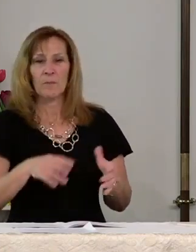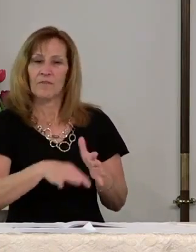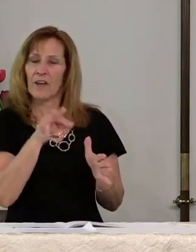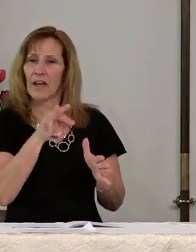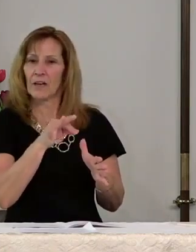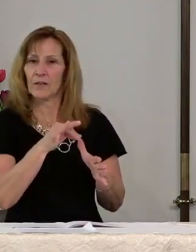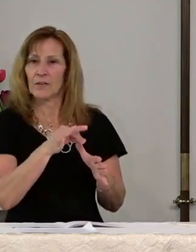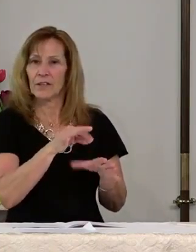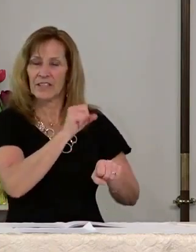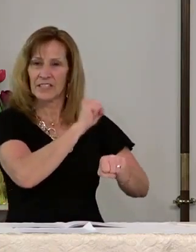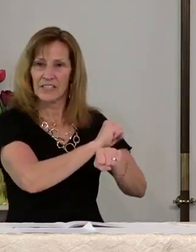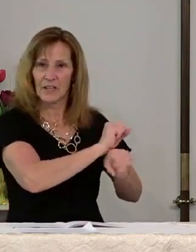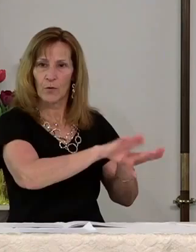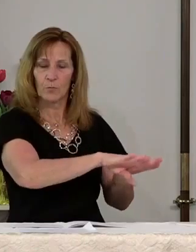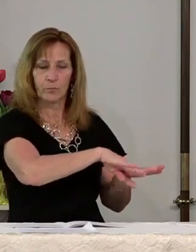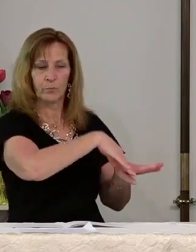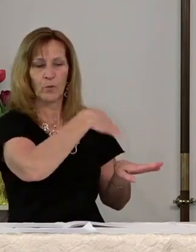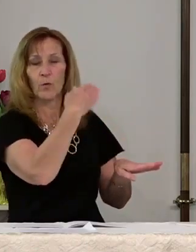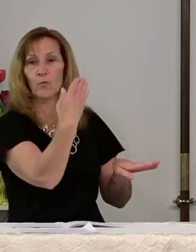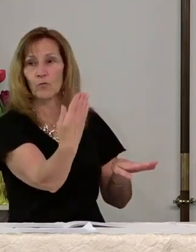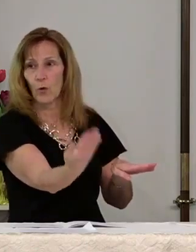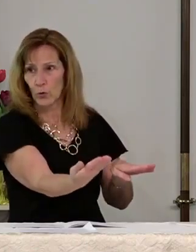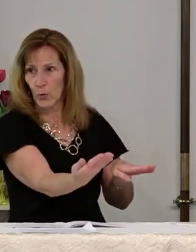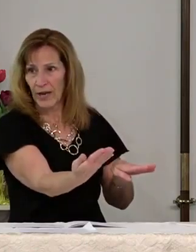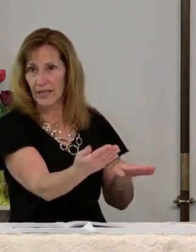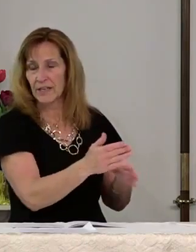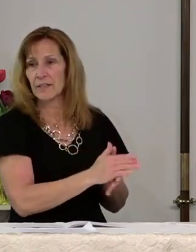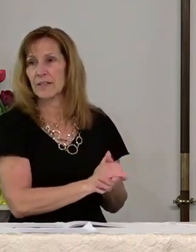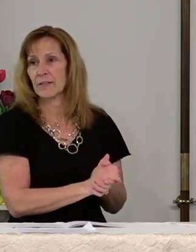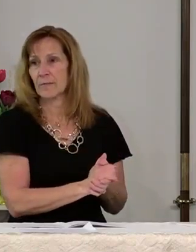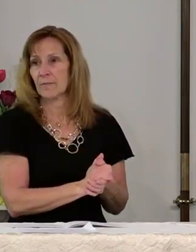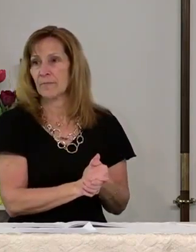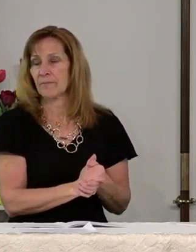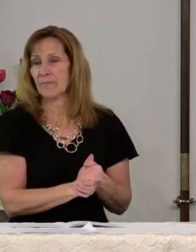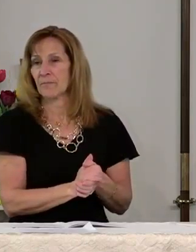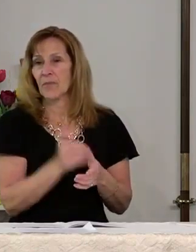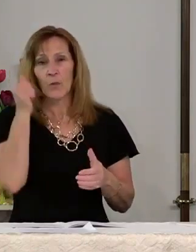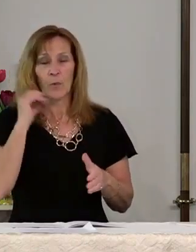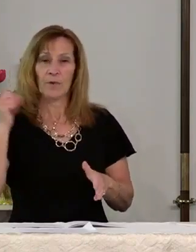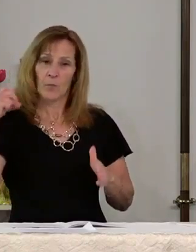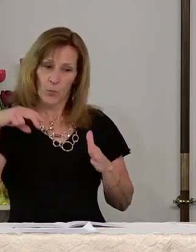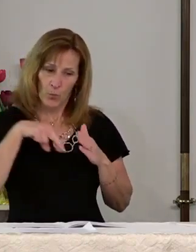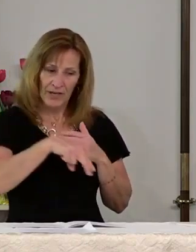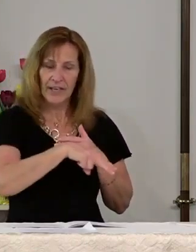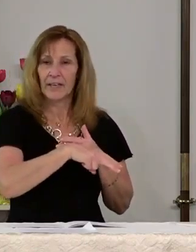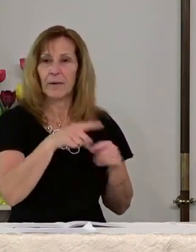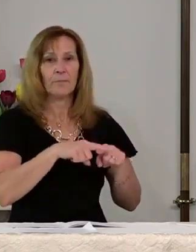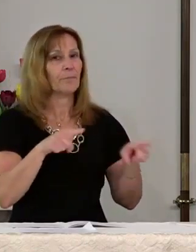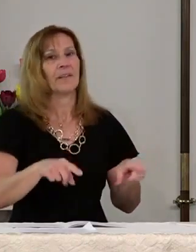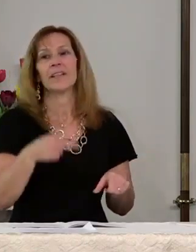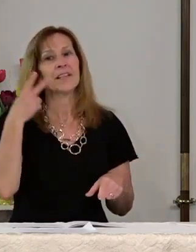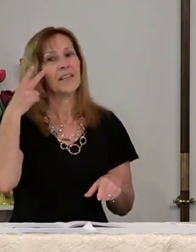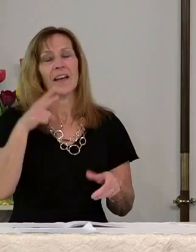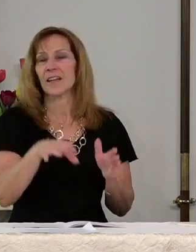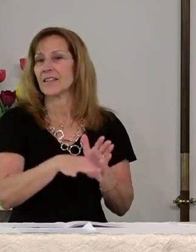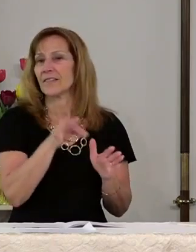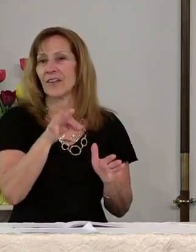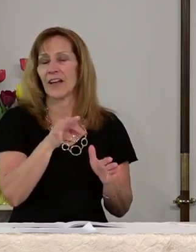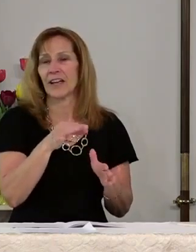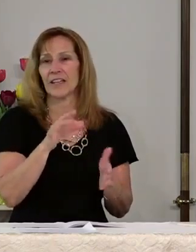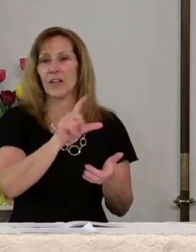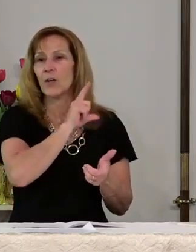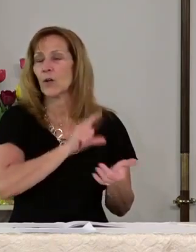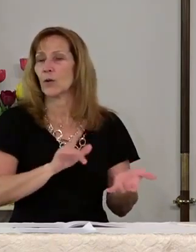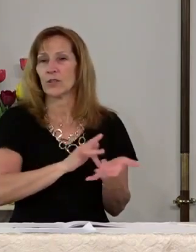found that the stone was rolled away. They went in, but they did not find the Lord